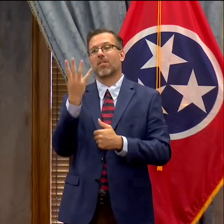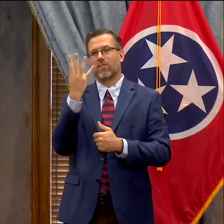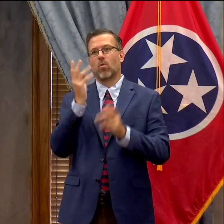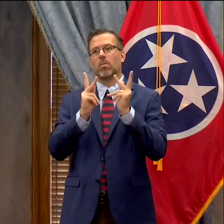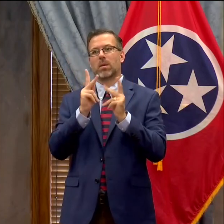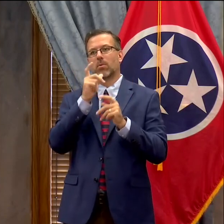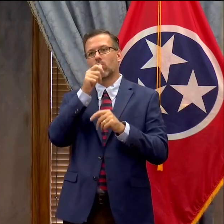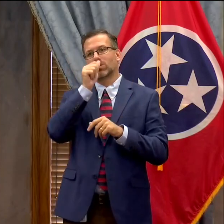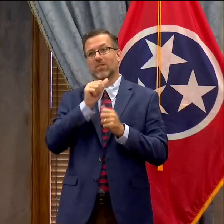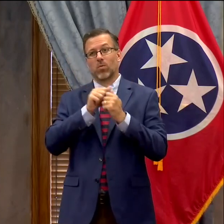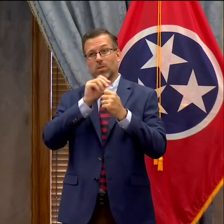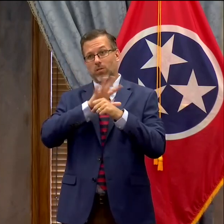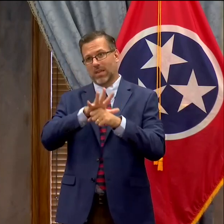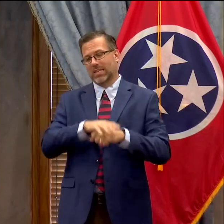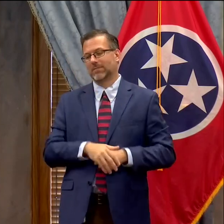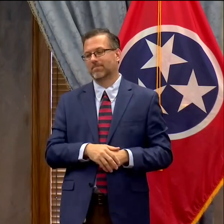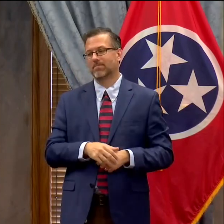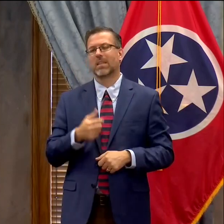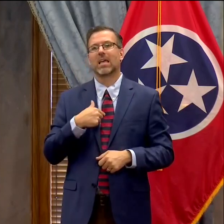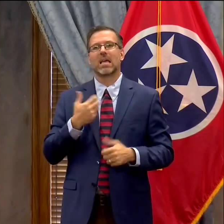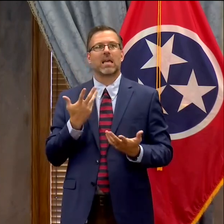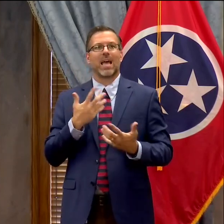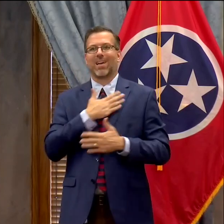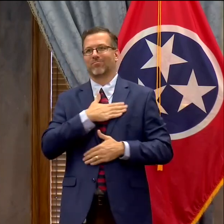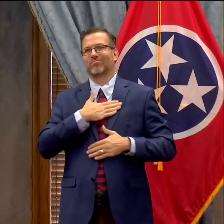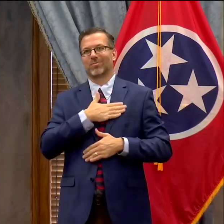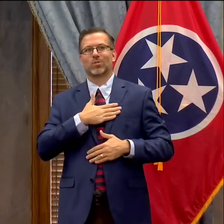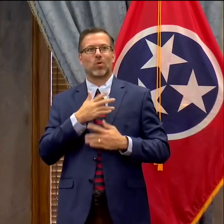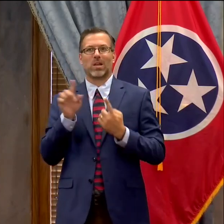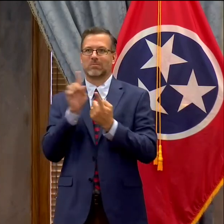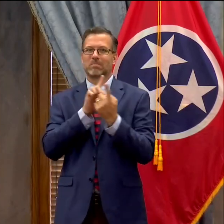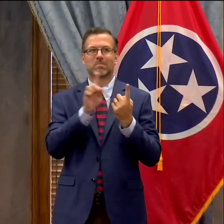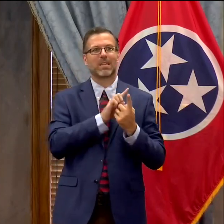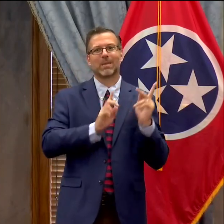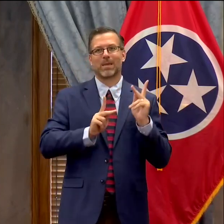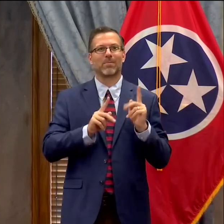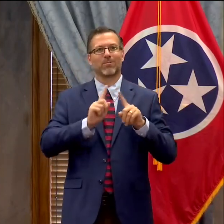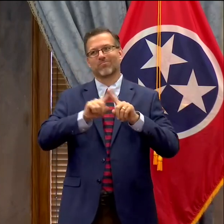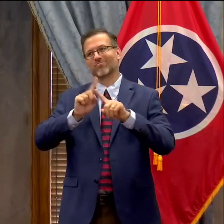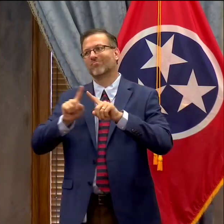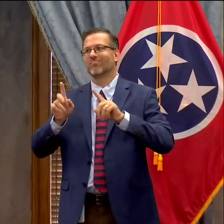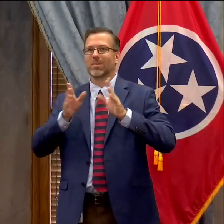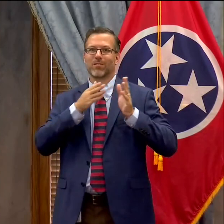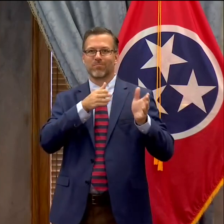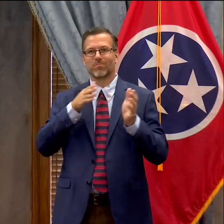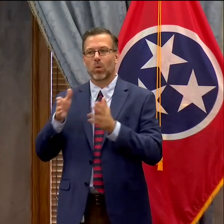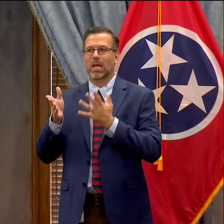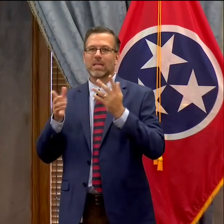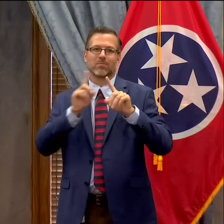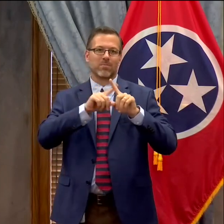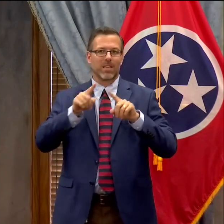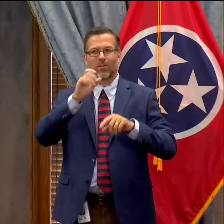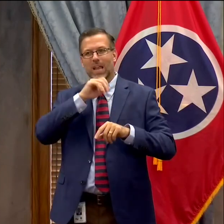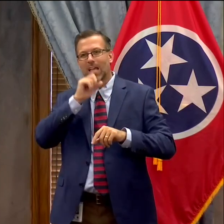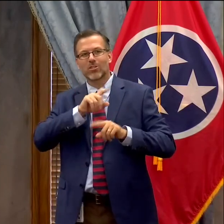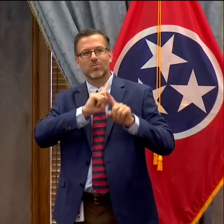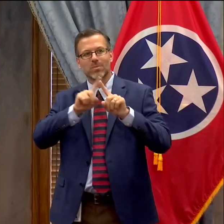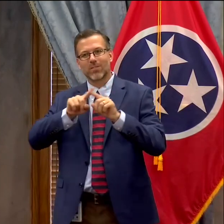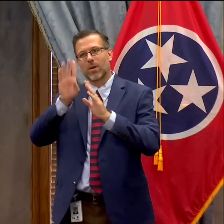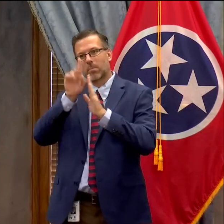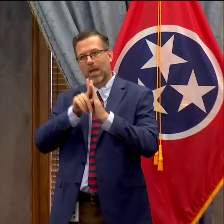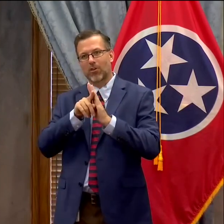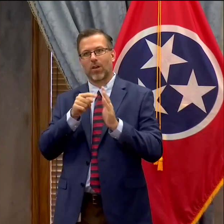-19 I've enjoyed meeting everyday Tennesseans from all walks of life all ages and backgrounds as we sit there